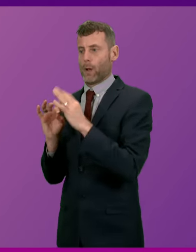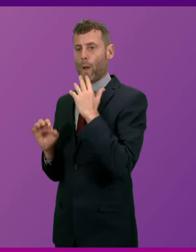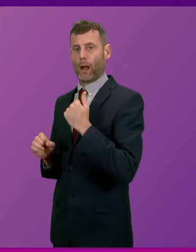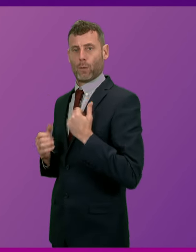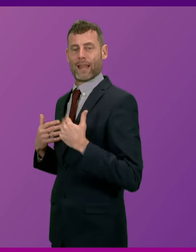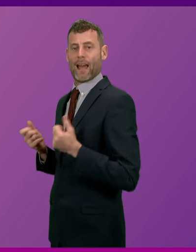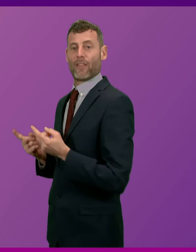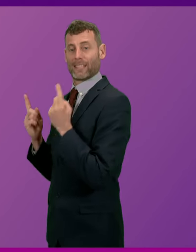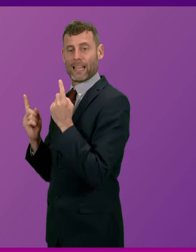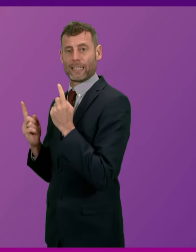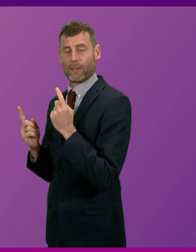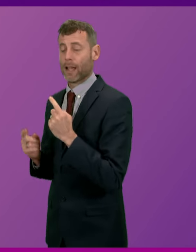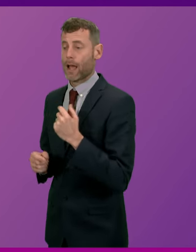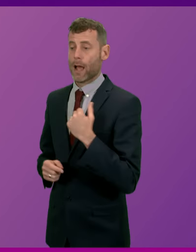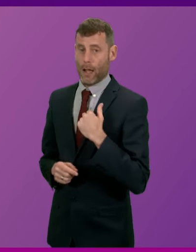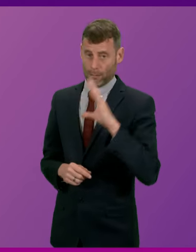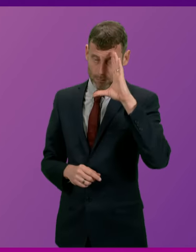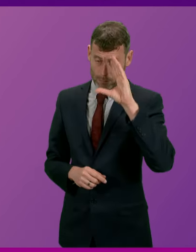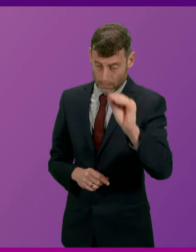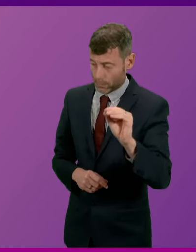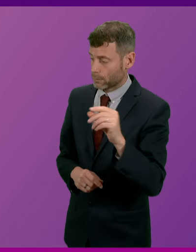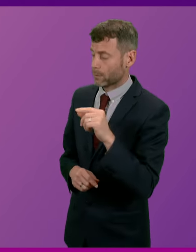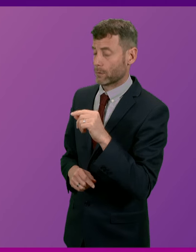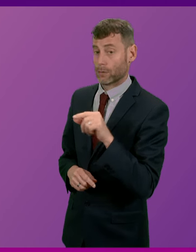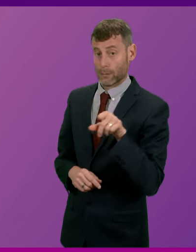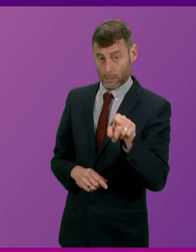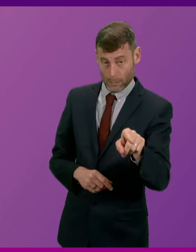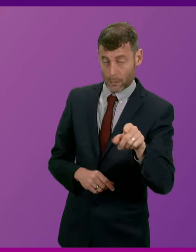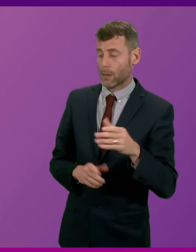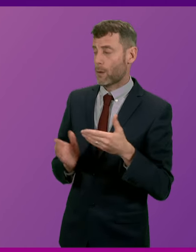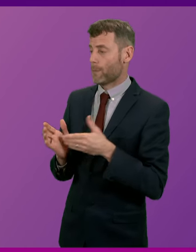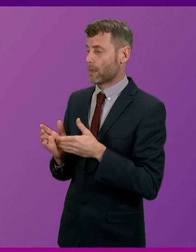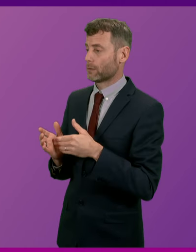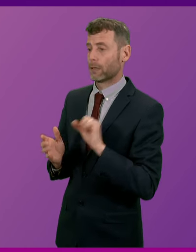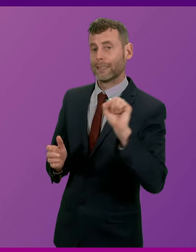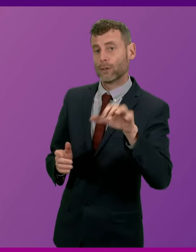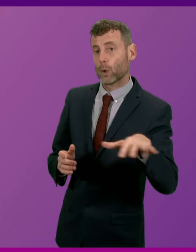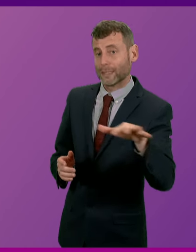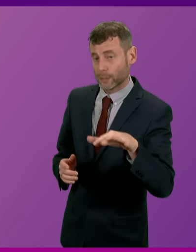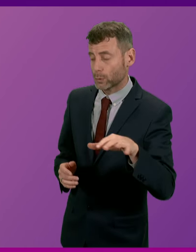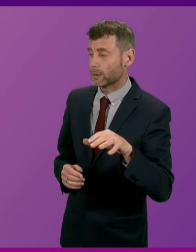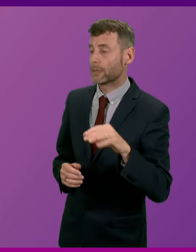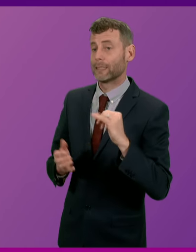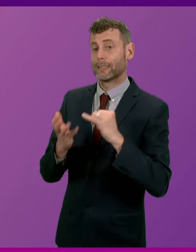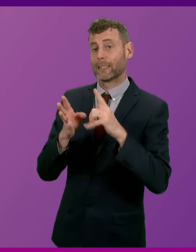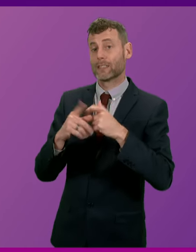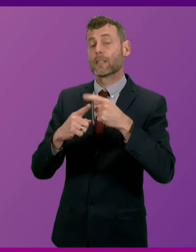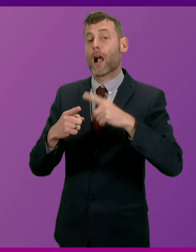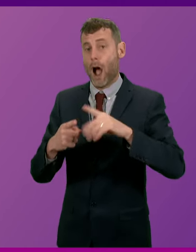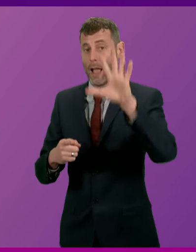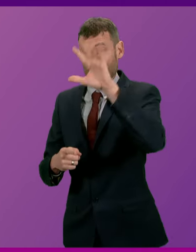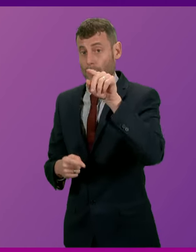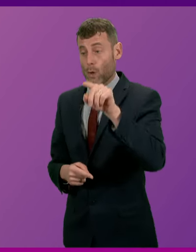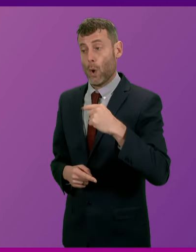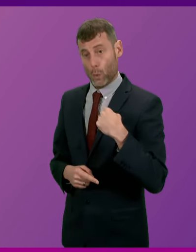give an assurance to both Jamie Hulker Johnson and the constituents in Skye that,